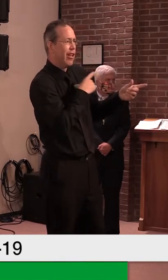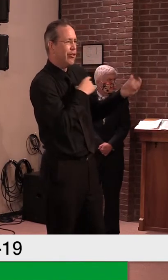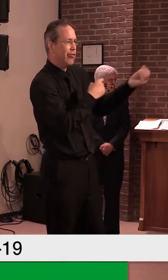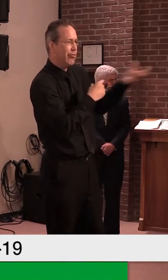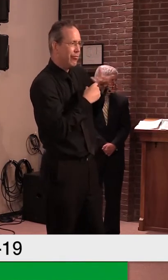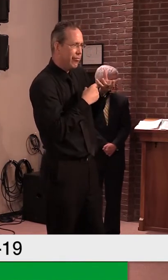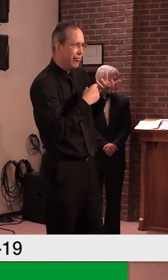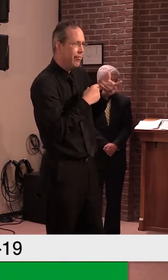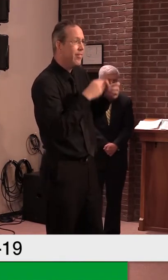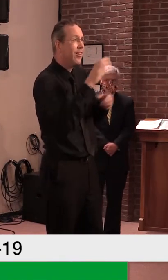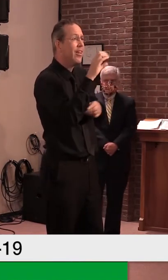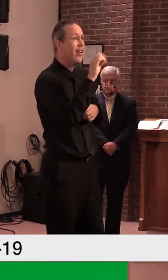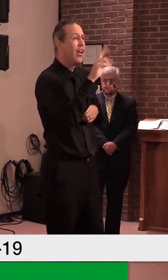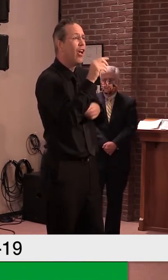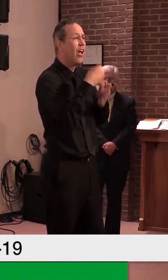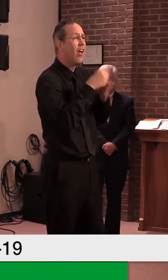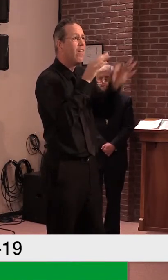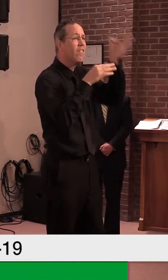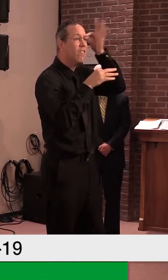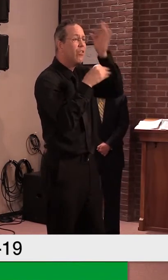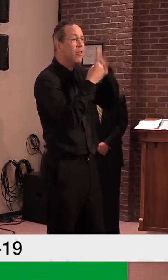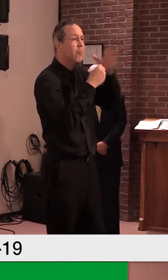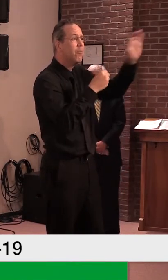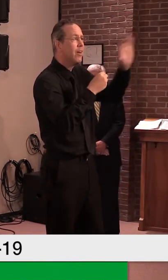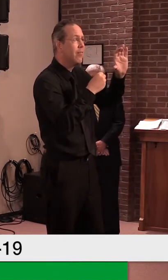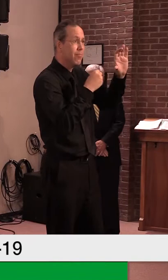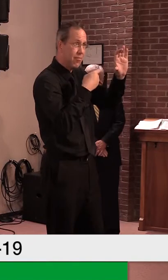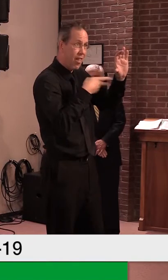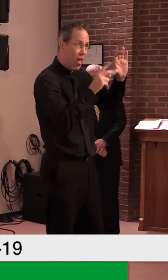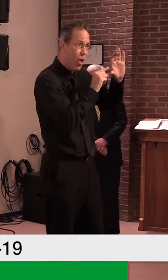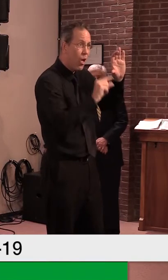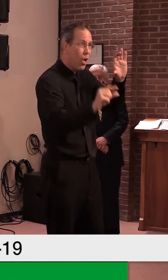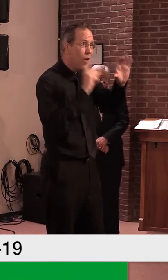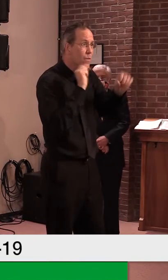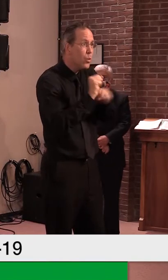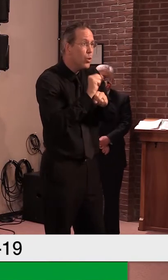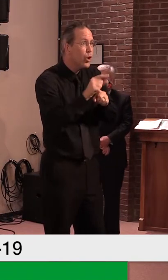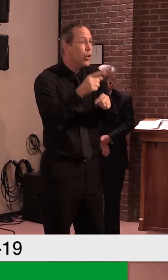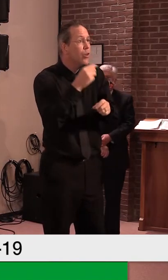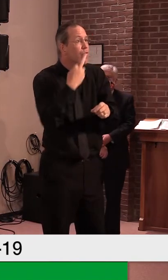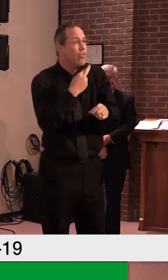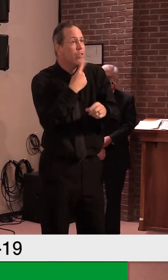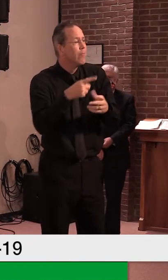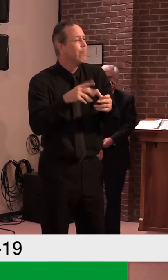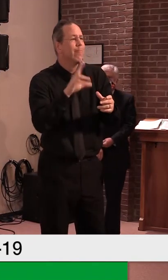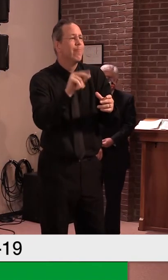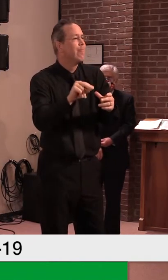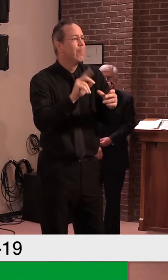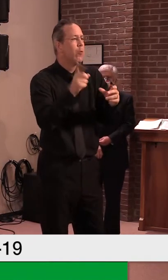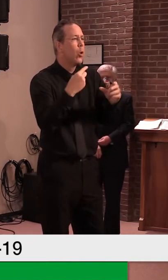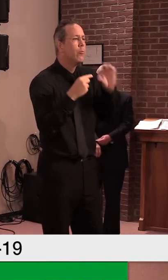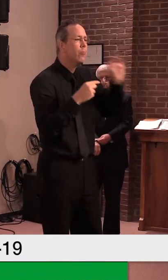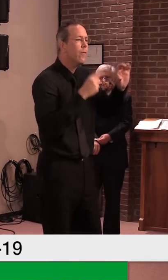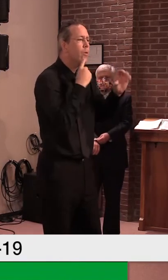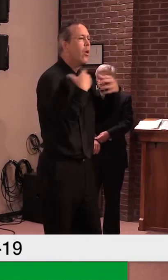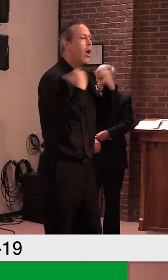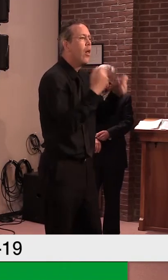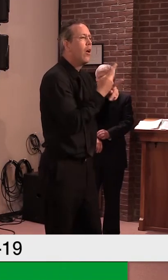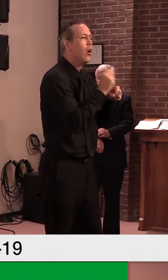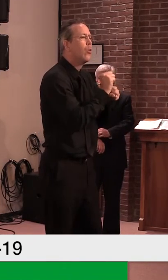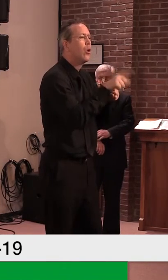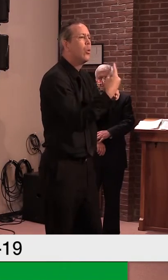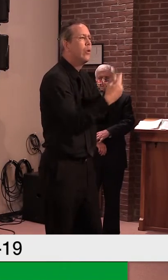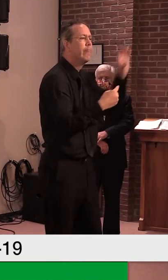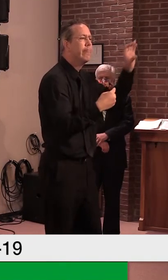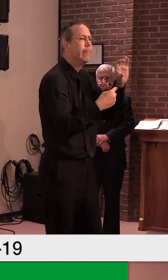allow for that. It's only for health care workers. So it prevented us from utilizing that funding source to do